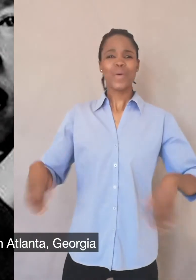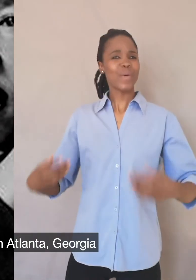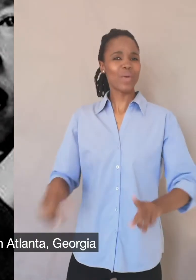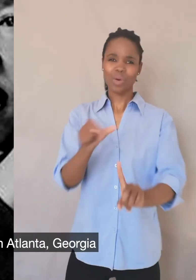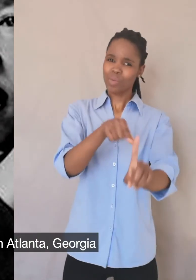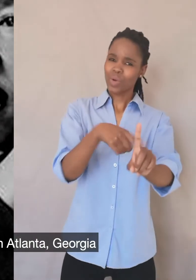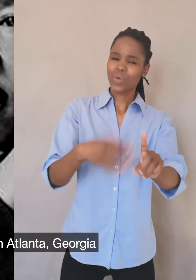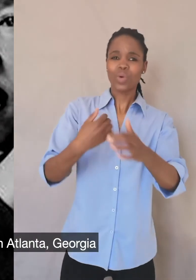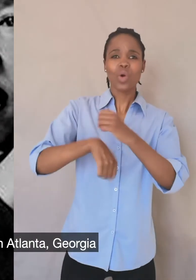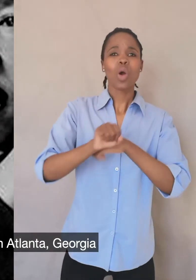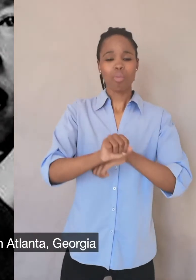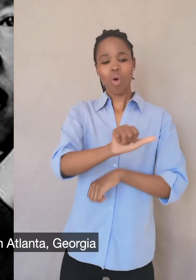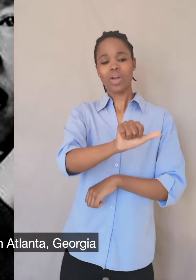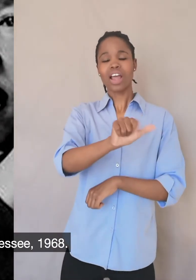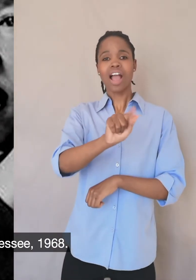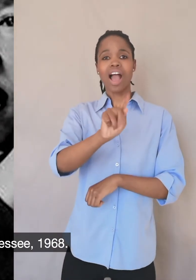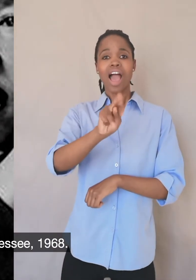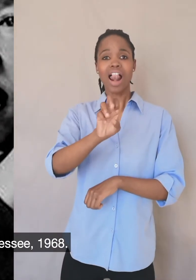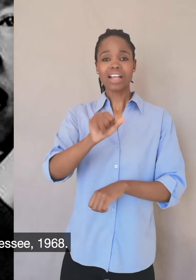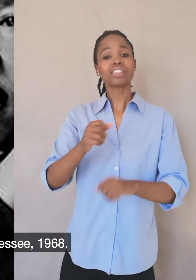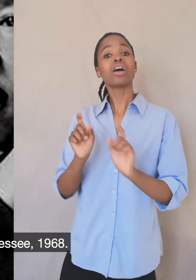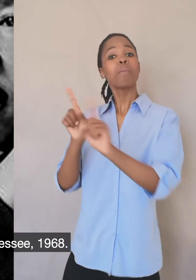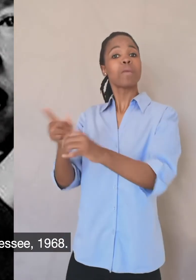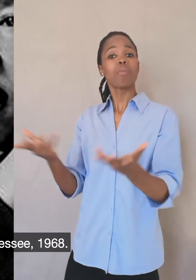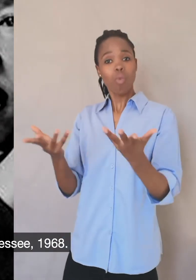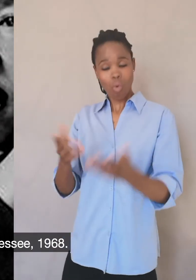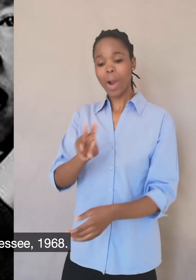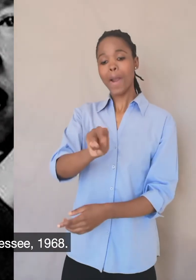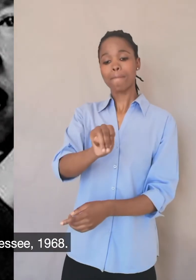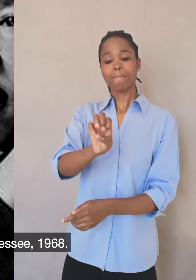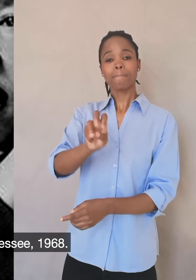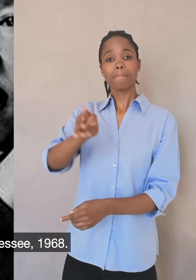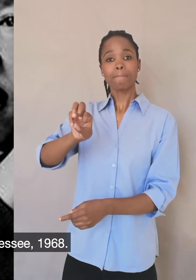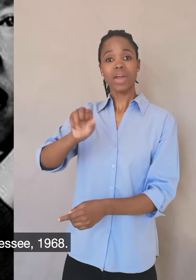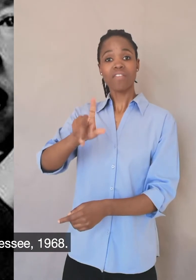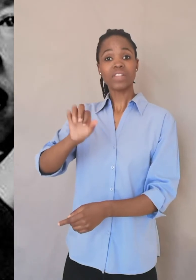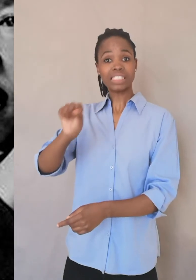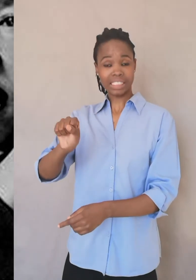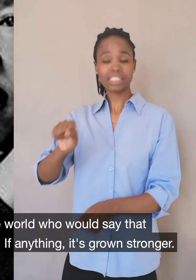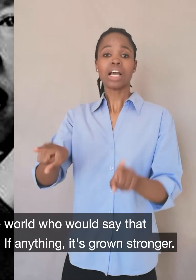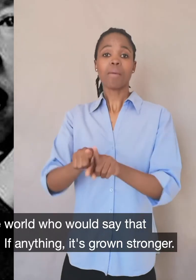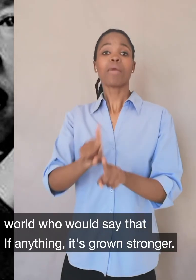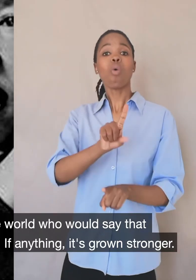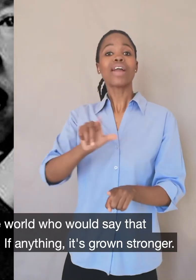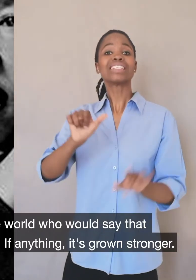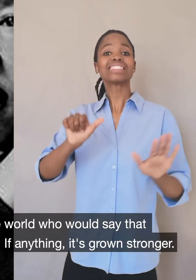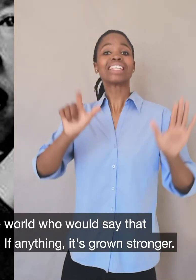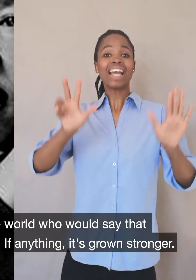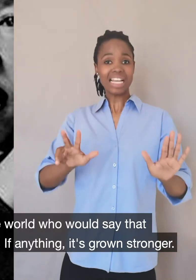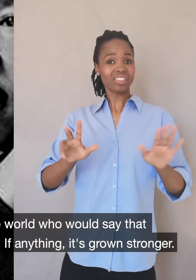Luther King Jr., born in Atlanta, Georgia, and died in Memphis, Tennessee, 1968. And I don't suppose there's anyone in the world